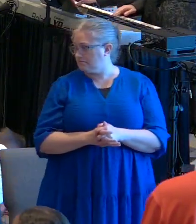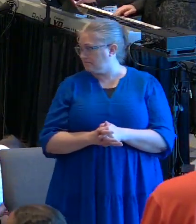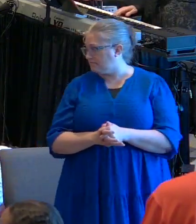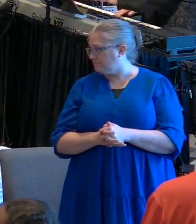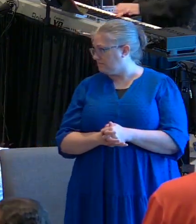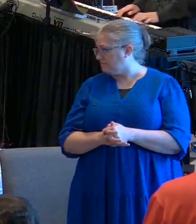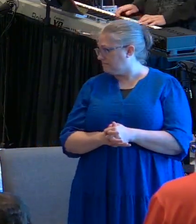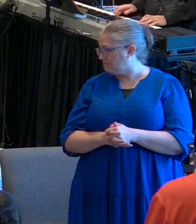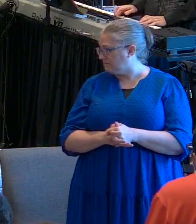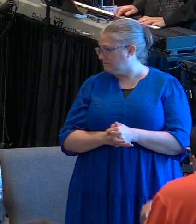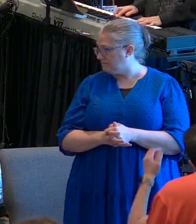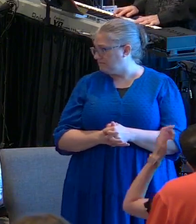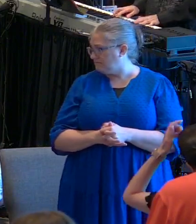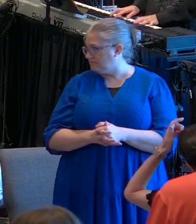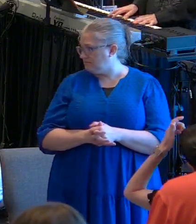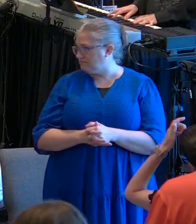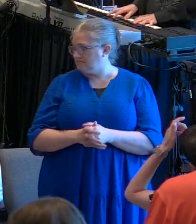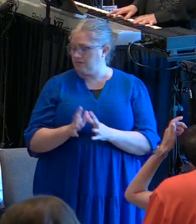maestro